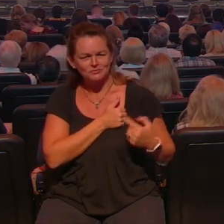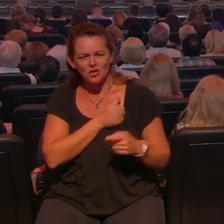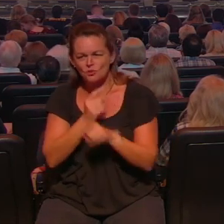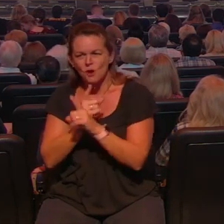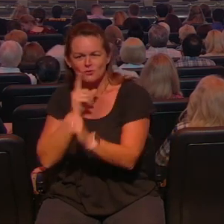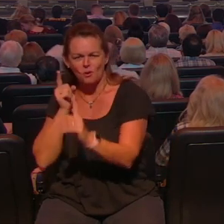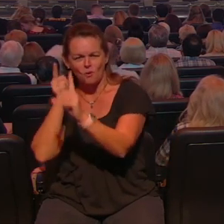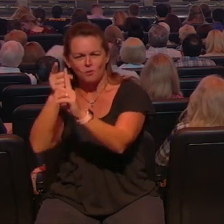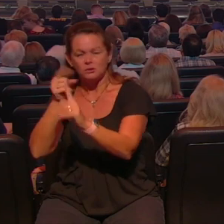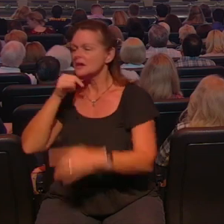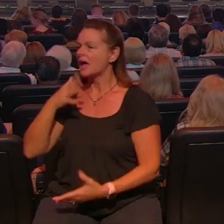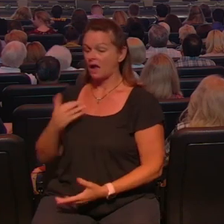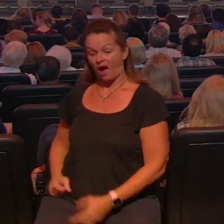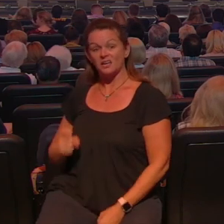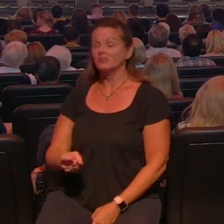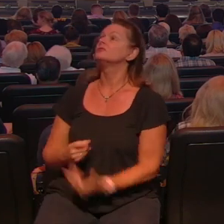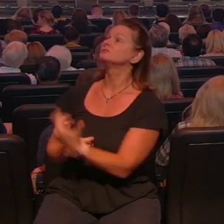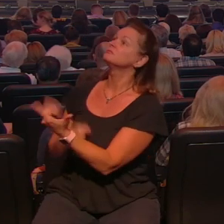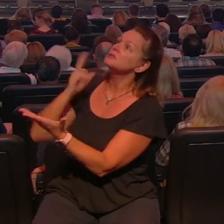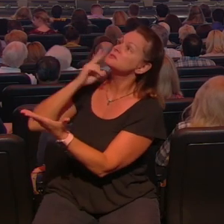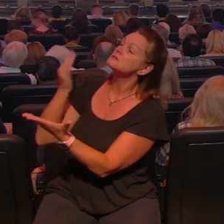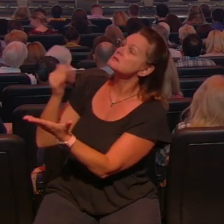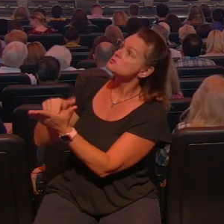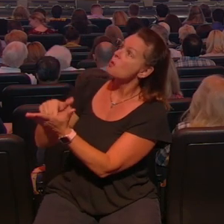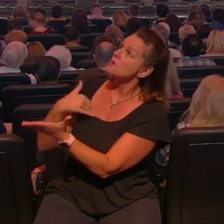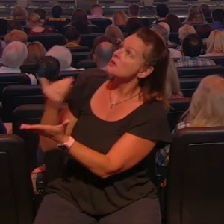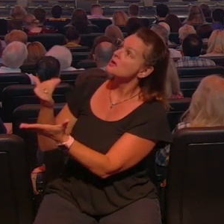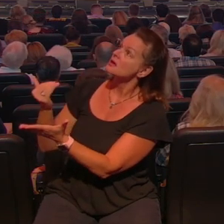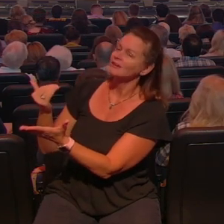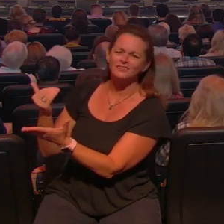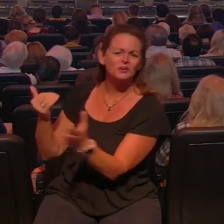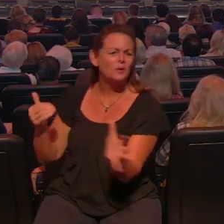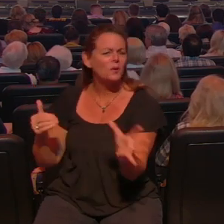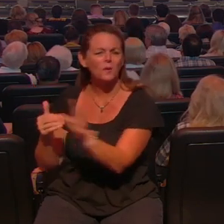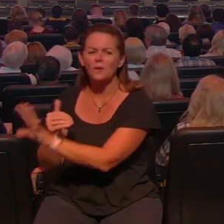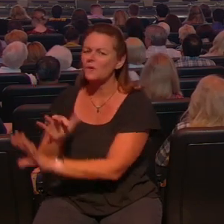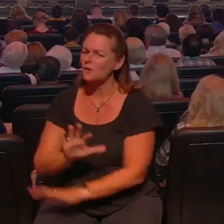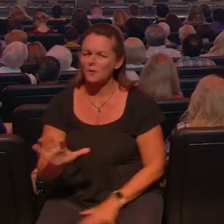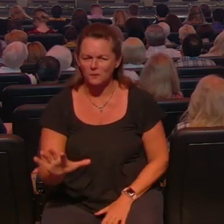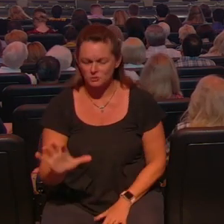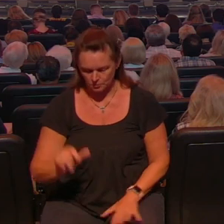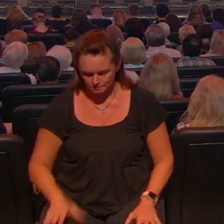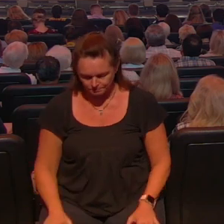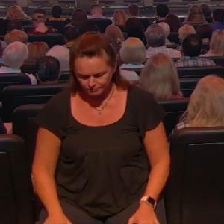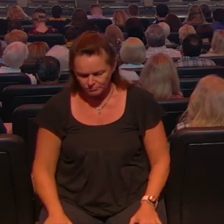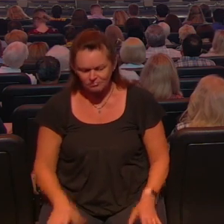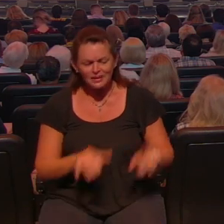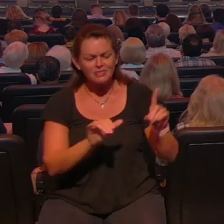but it was just a book on giving it wasn't a book on all the areas of finance it was just on giving and I got all